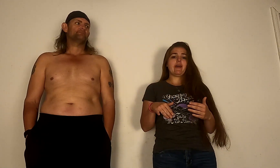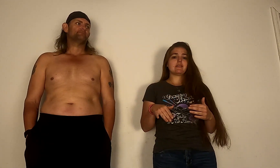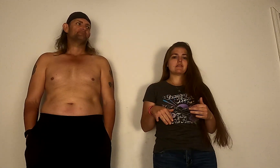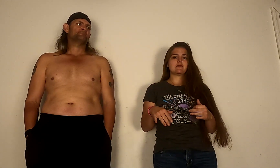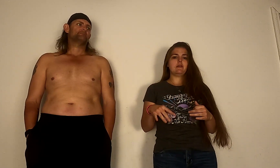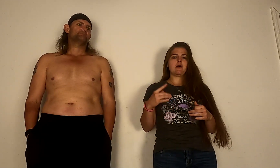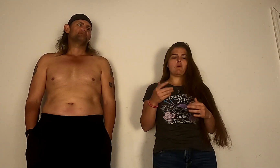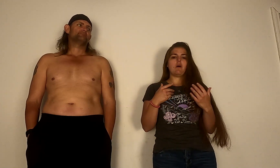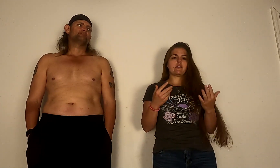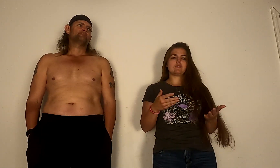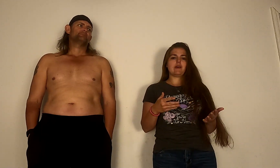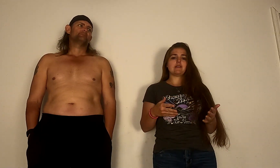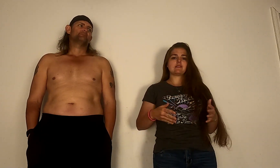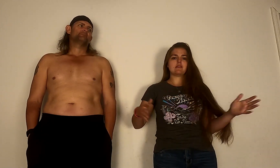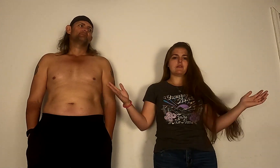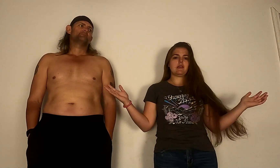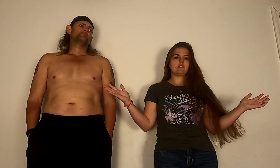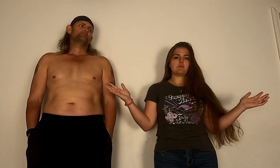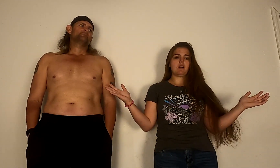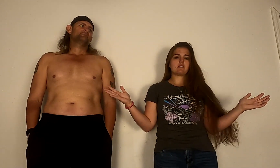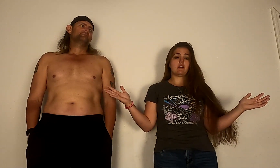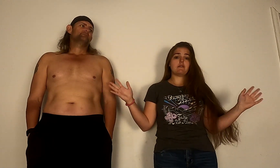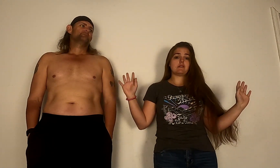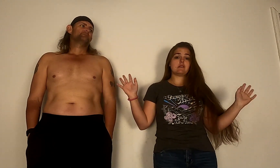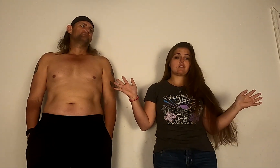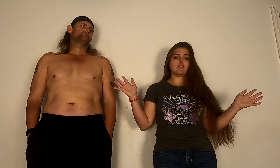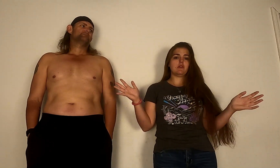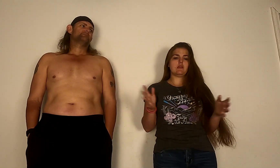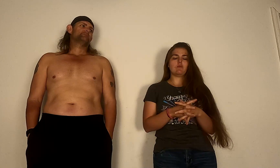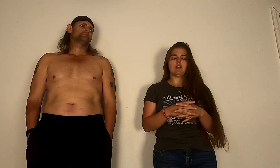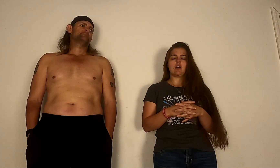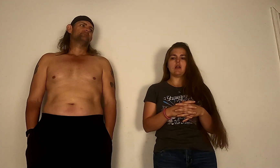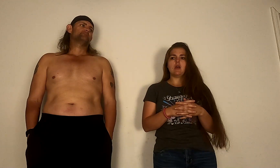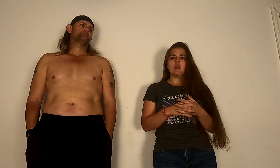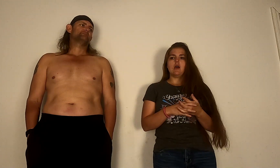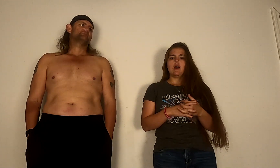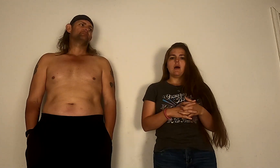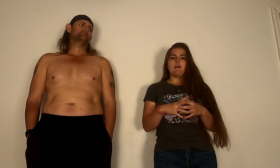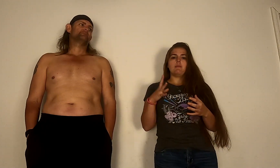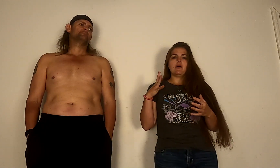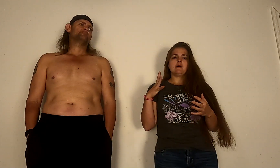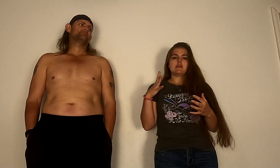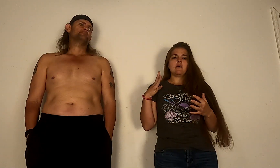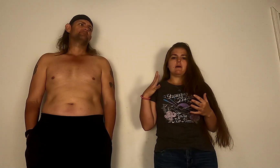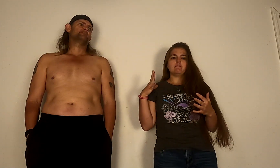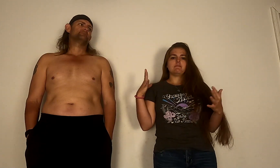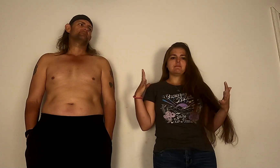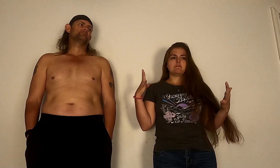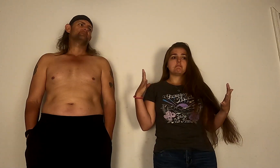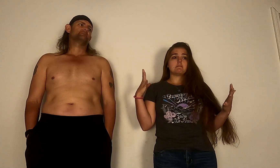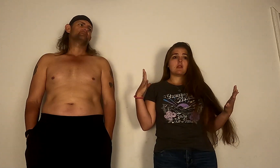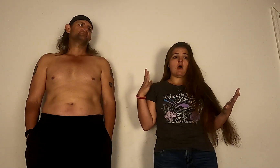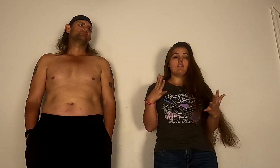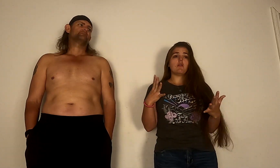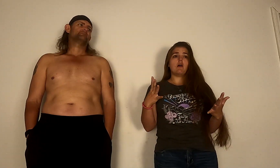wear masks so you're not walking as fast because everything's blocked off because six foot and whatnot. But overall